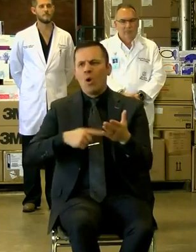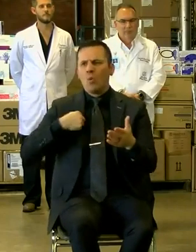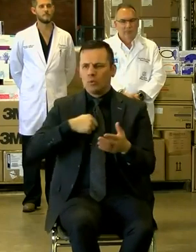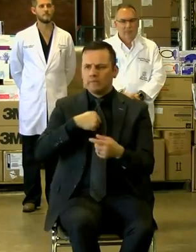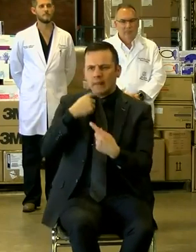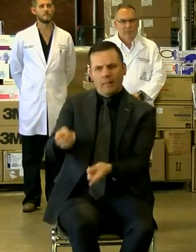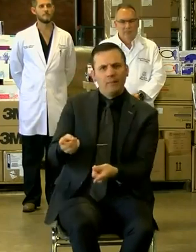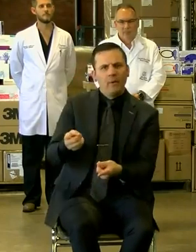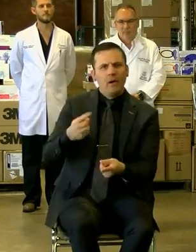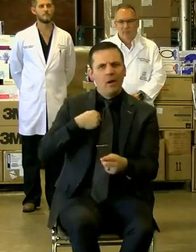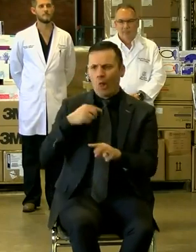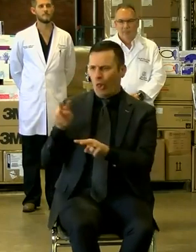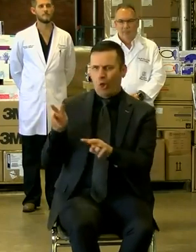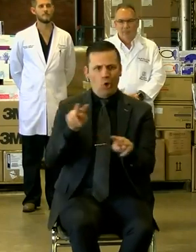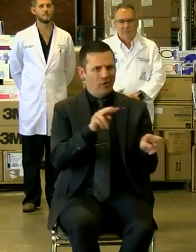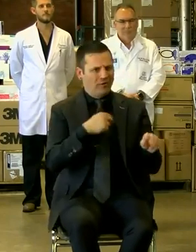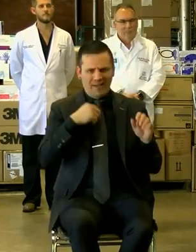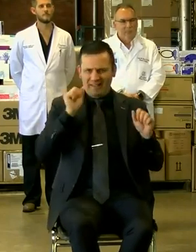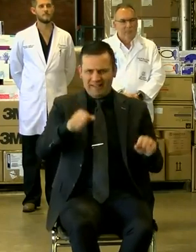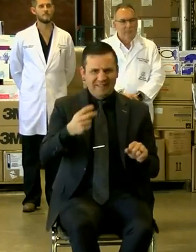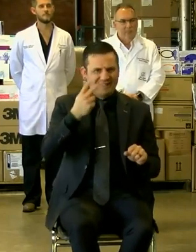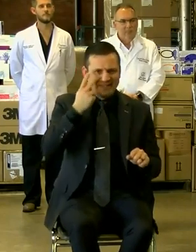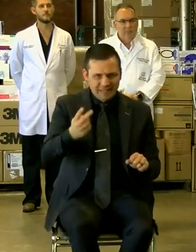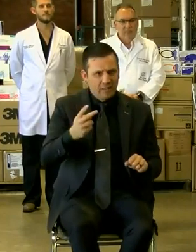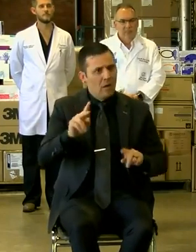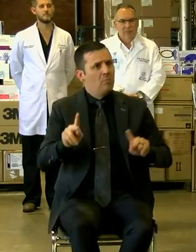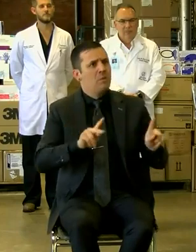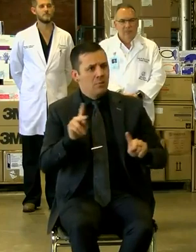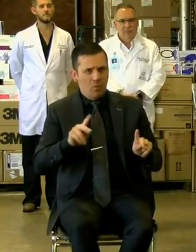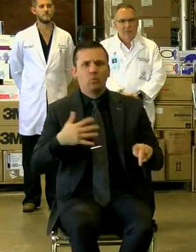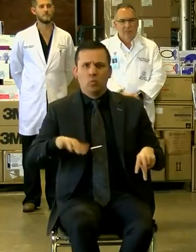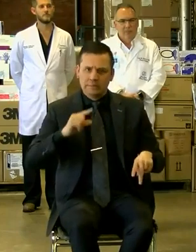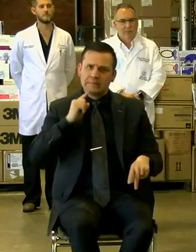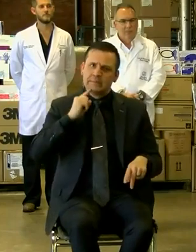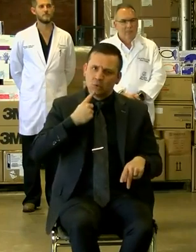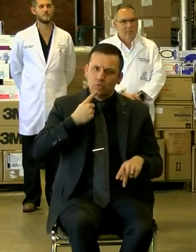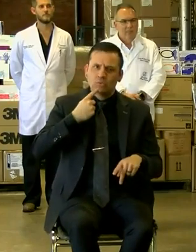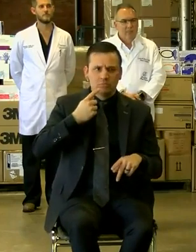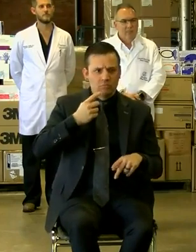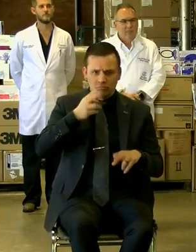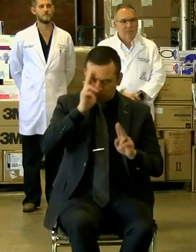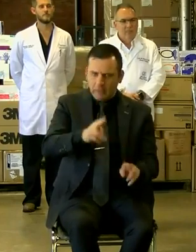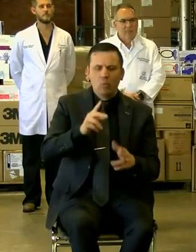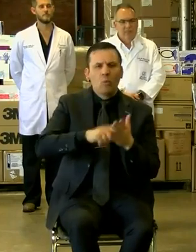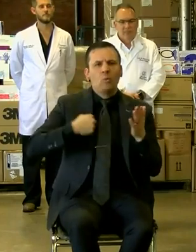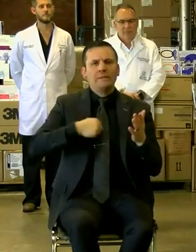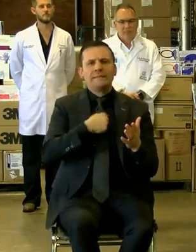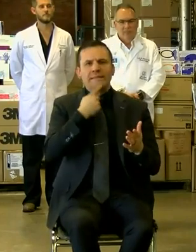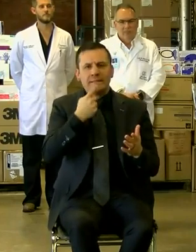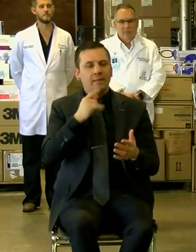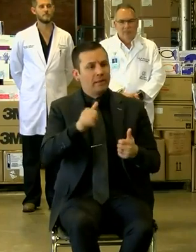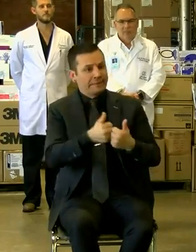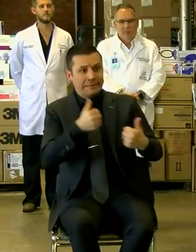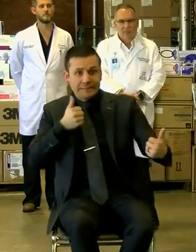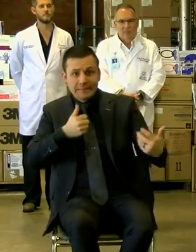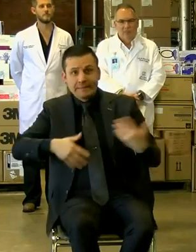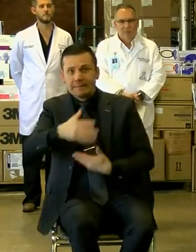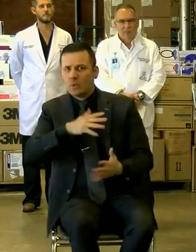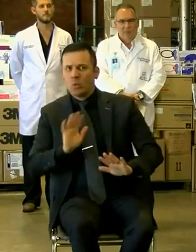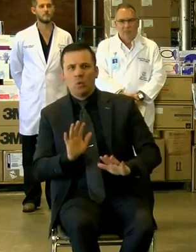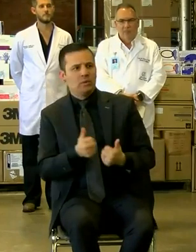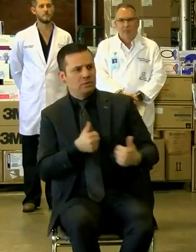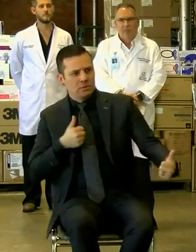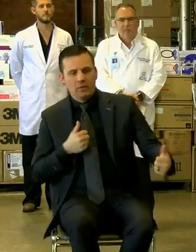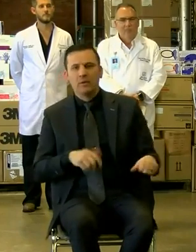We can look around us and see that we're taking it very seriously in our communities, the social distancing, the aspects of